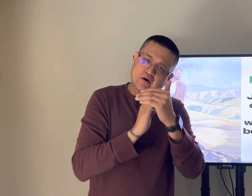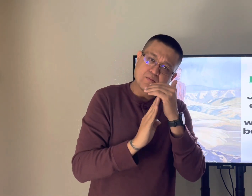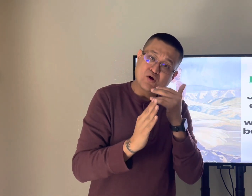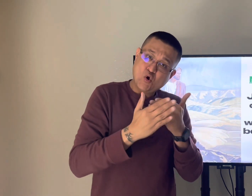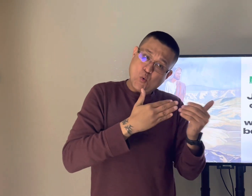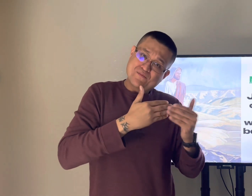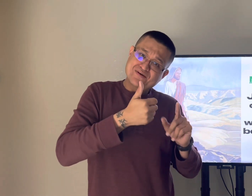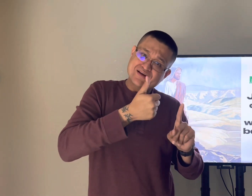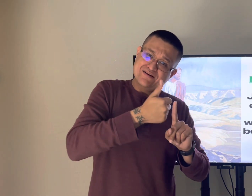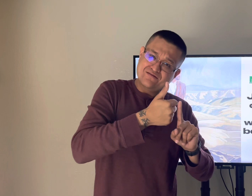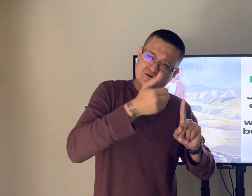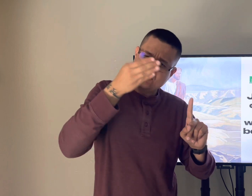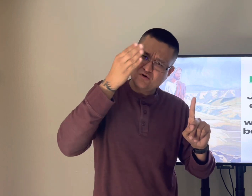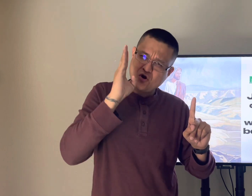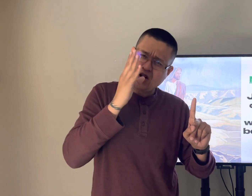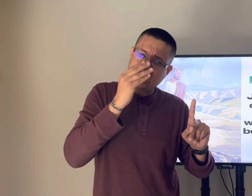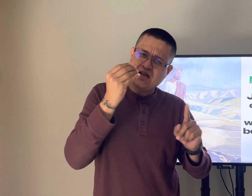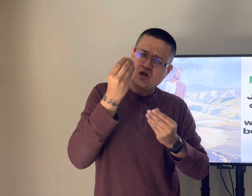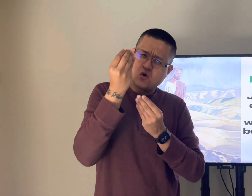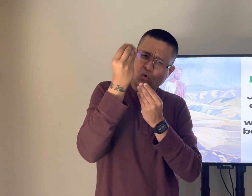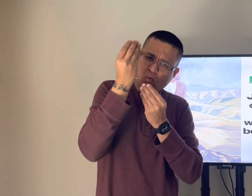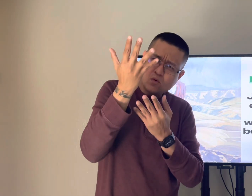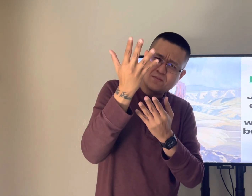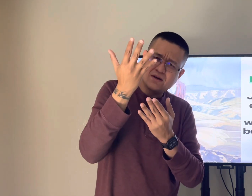jesus but himself he obeyed and he was humble